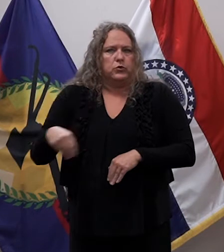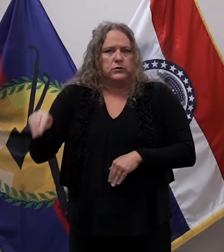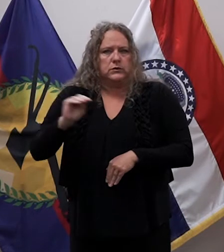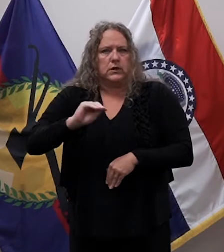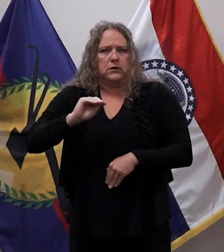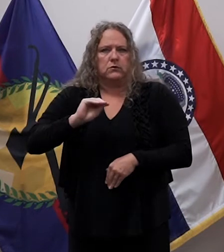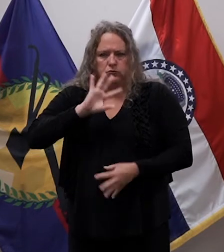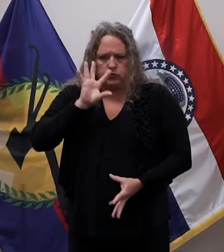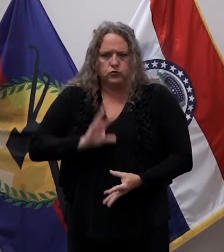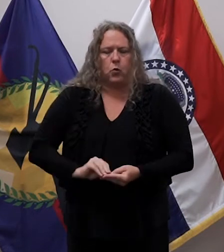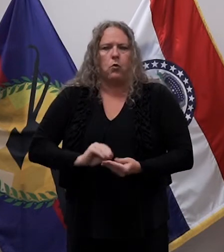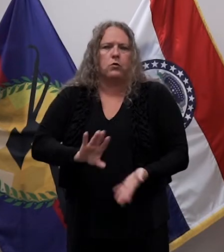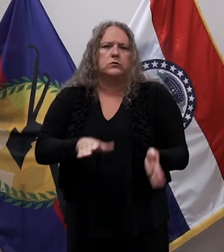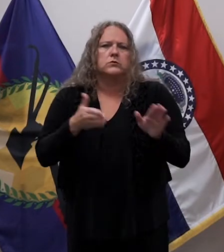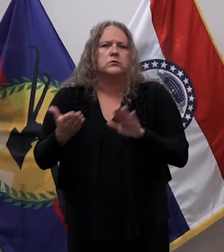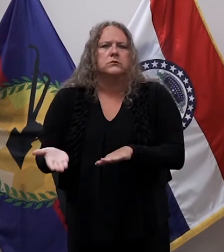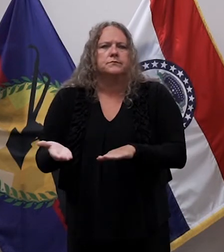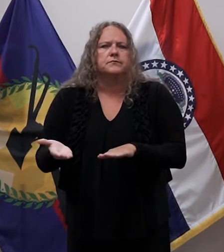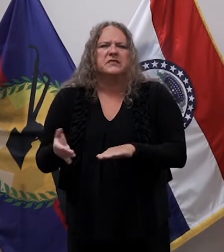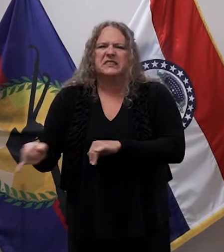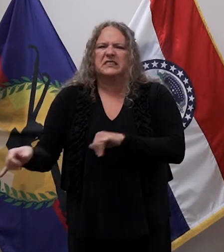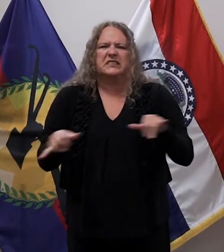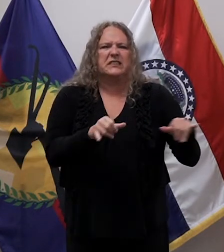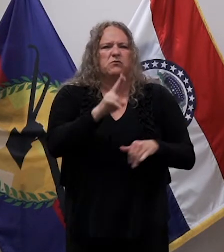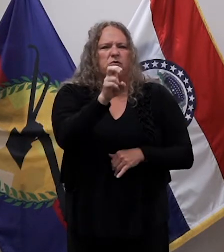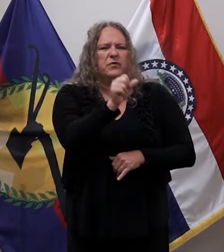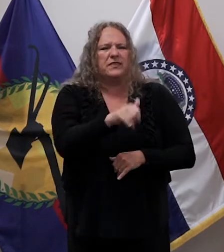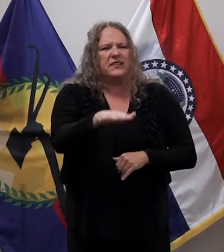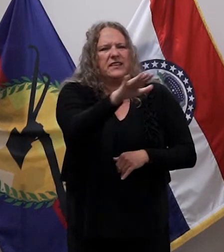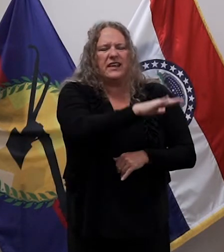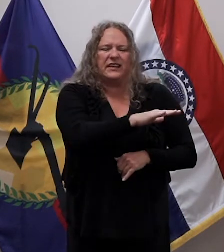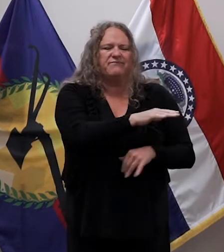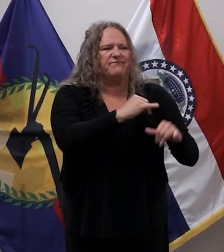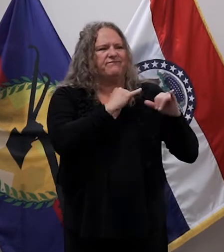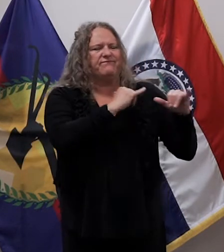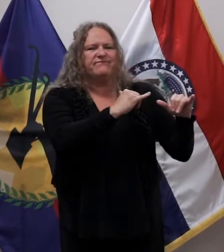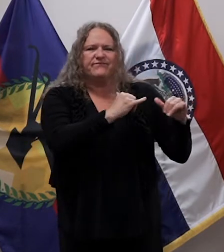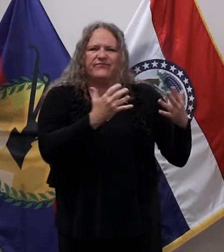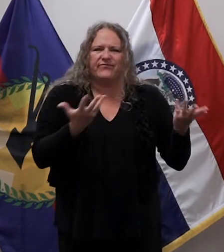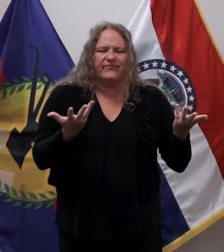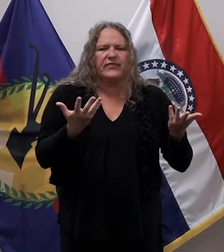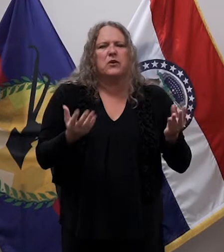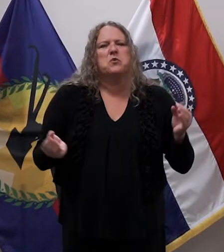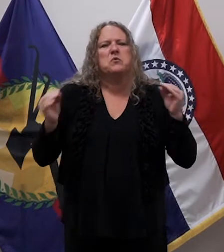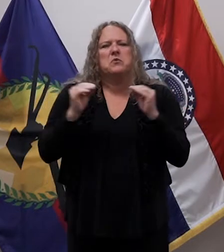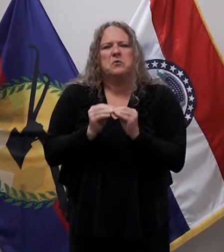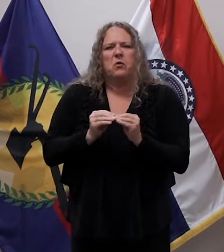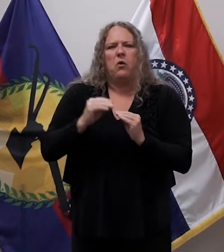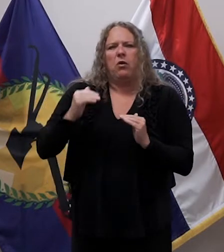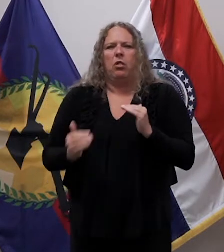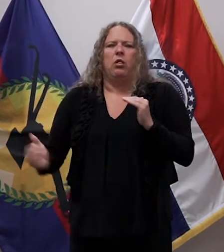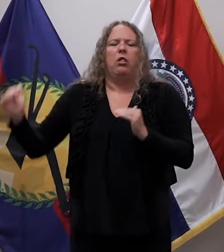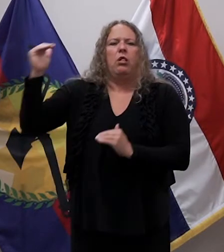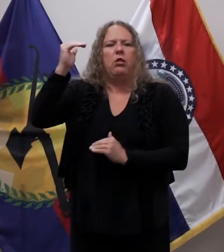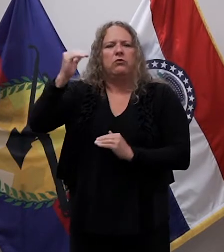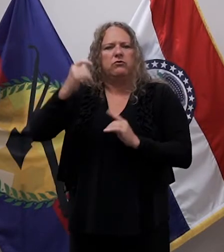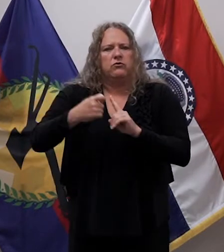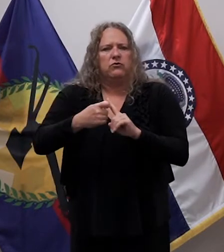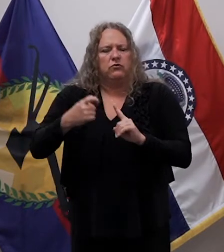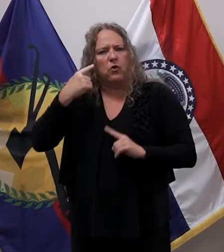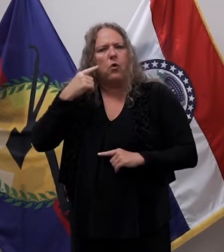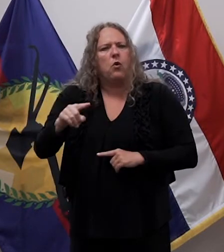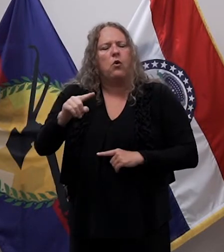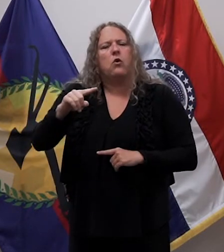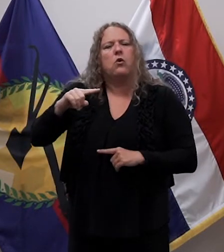Similar to national trends, saw great disparities by race and COVID-19 mortality rates in St. Louis County. African